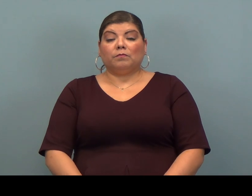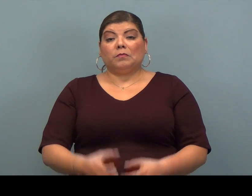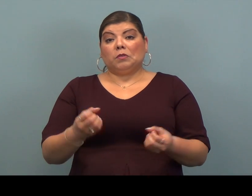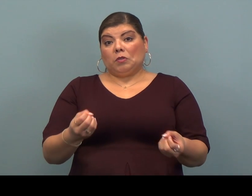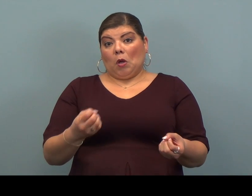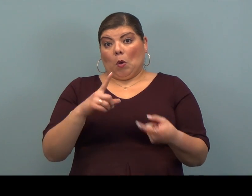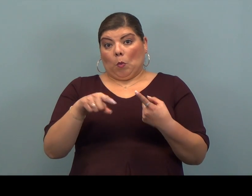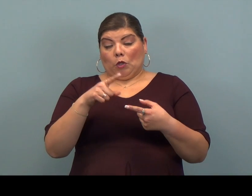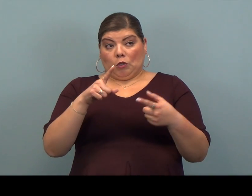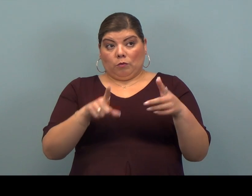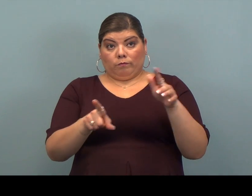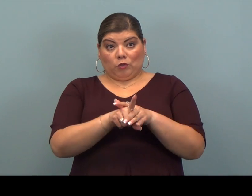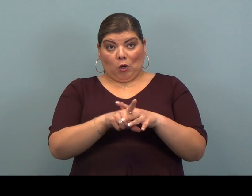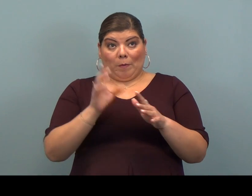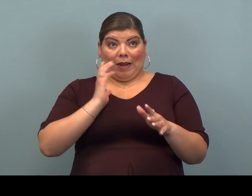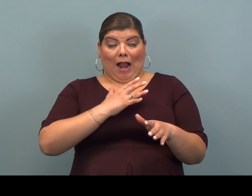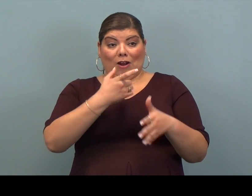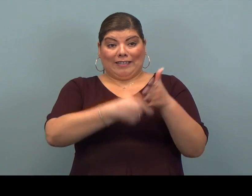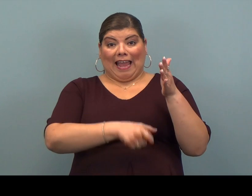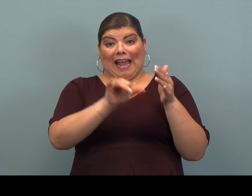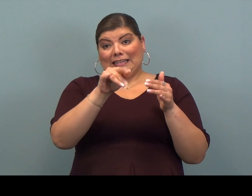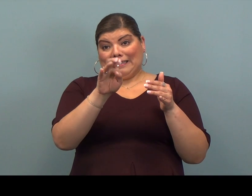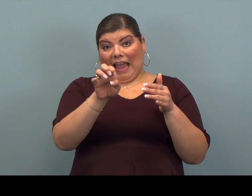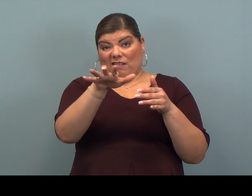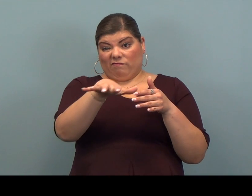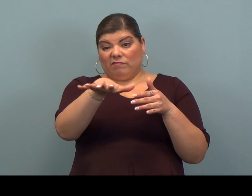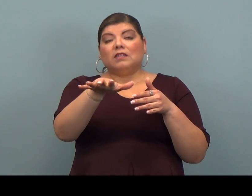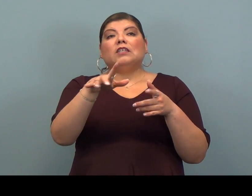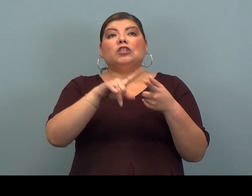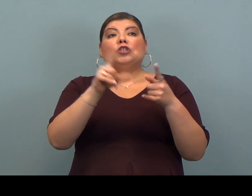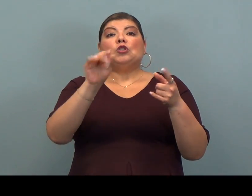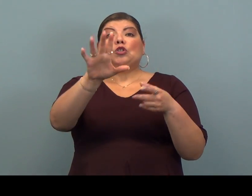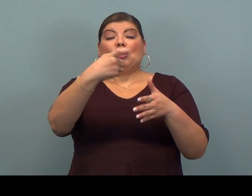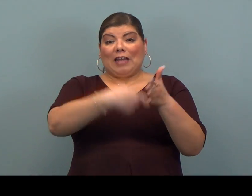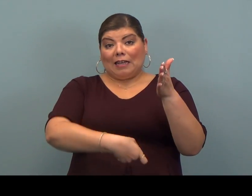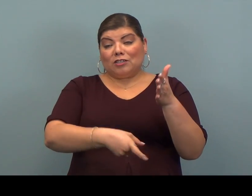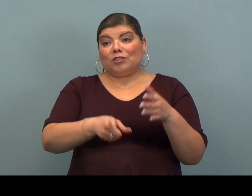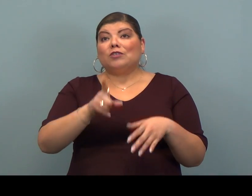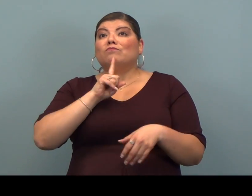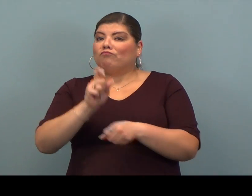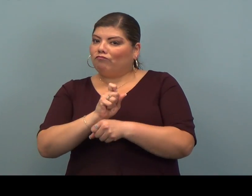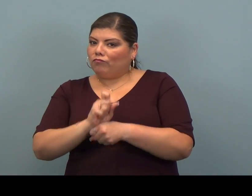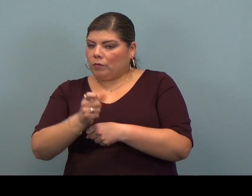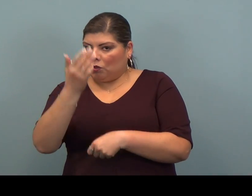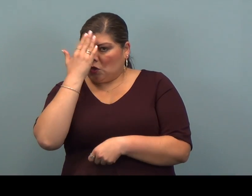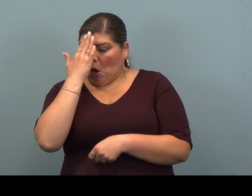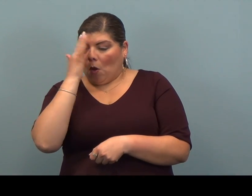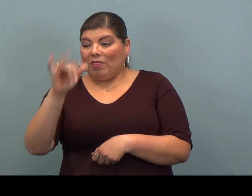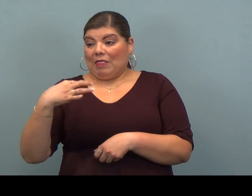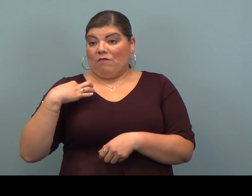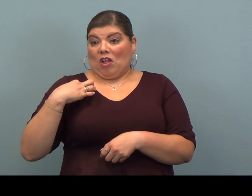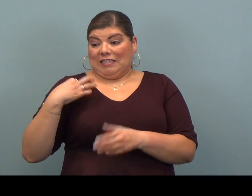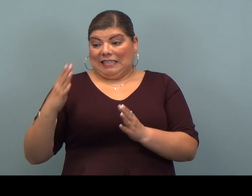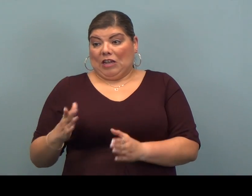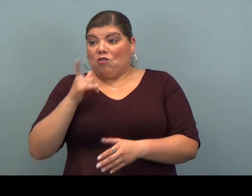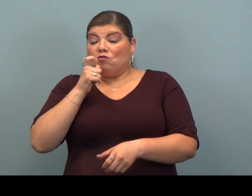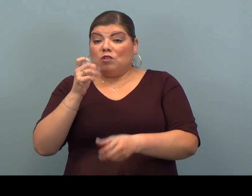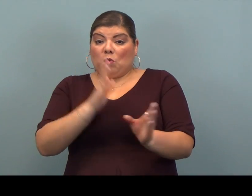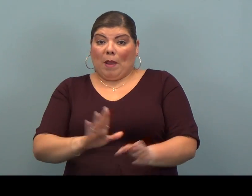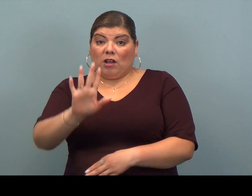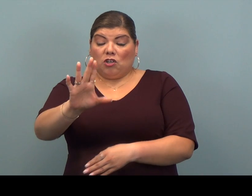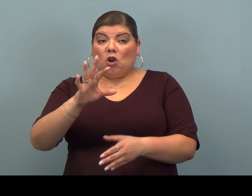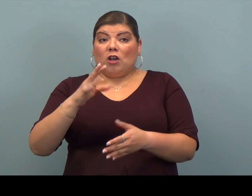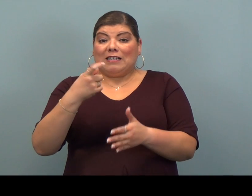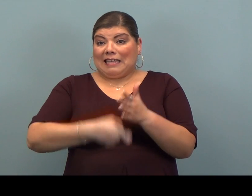So when you come to our tax site to get your taxes done, you can be assured that the volunteer who is